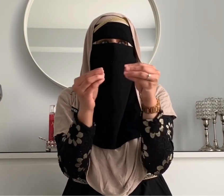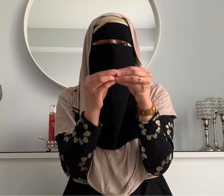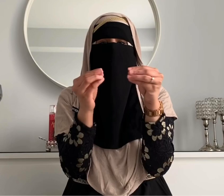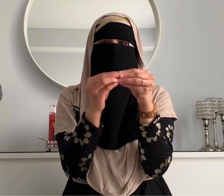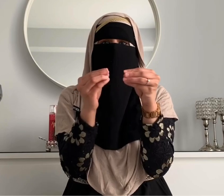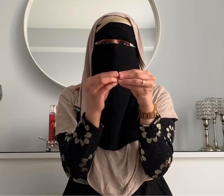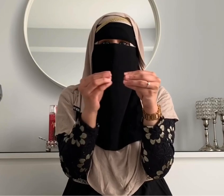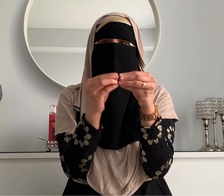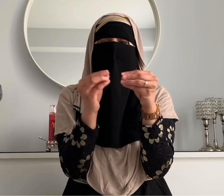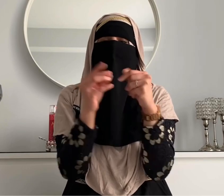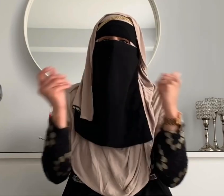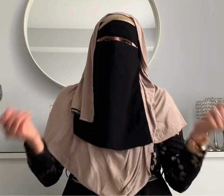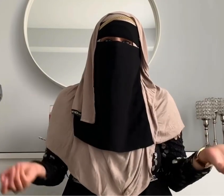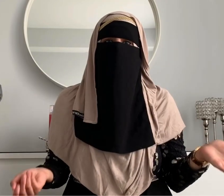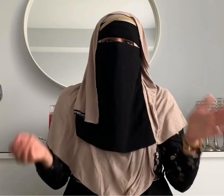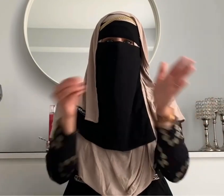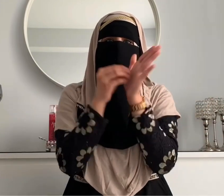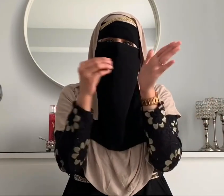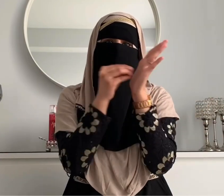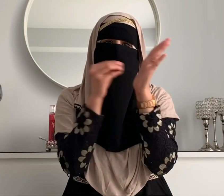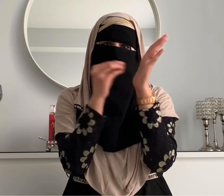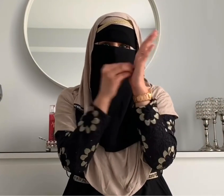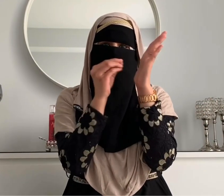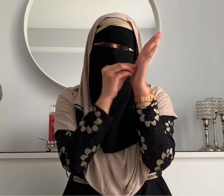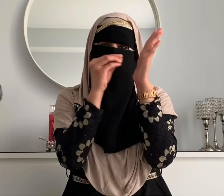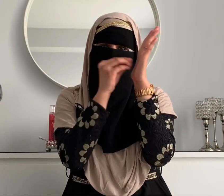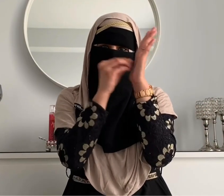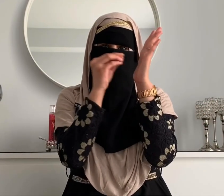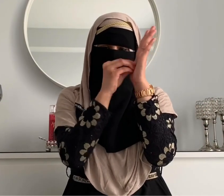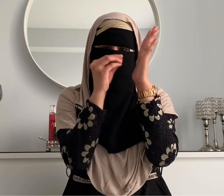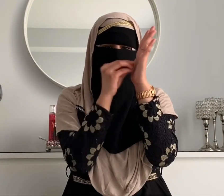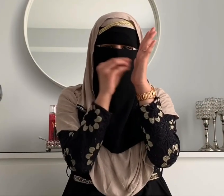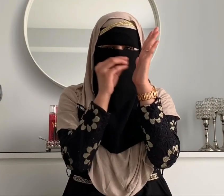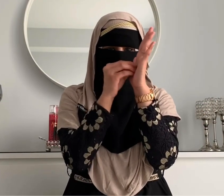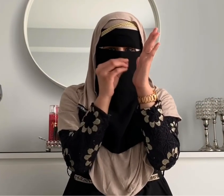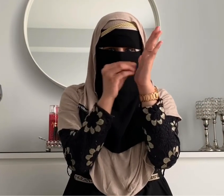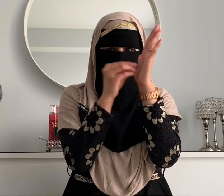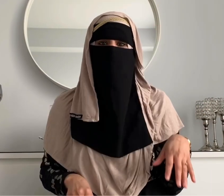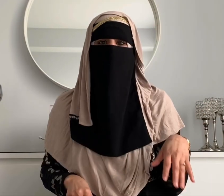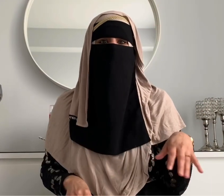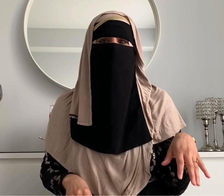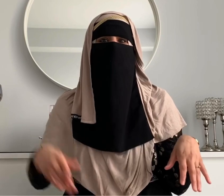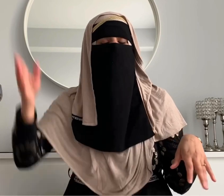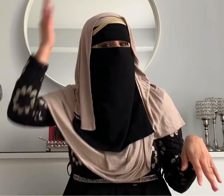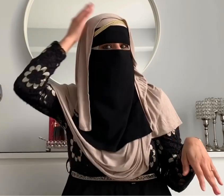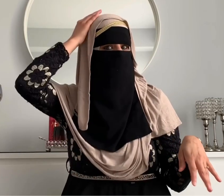more stuff and samara does this for more another one is hat